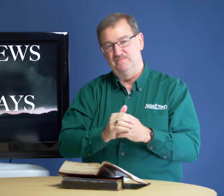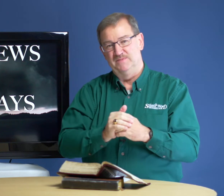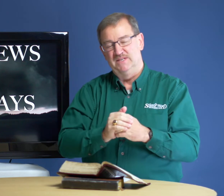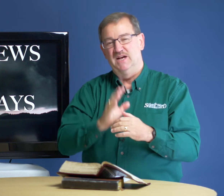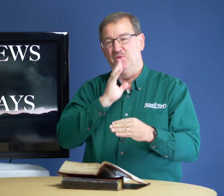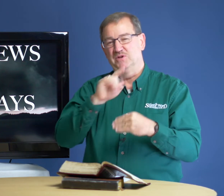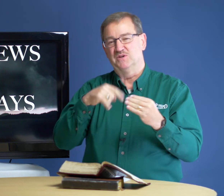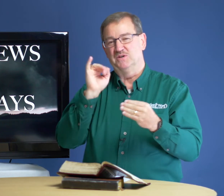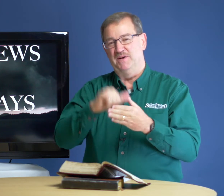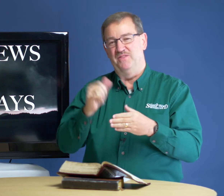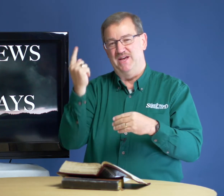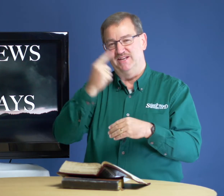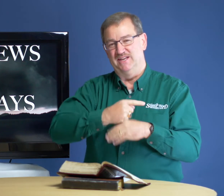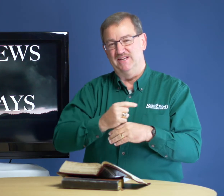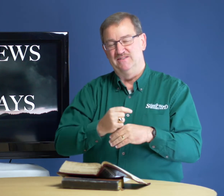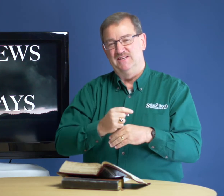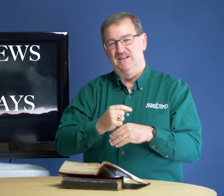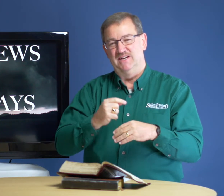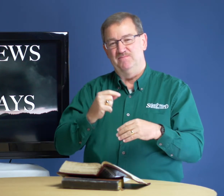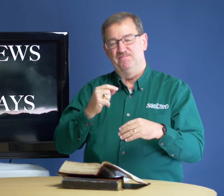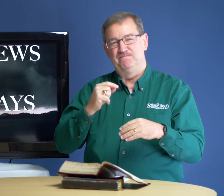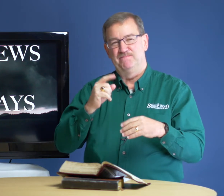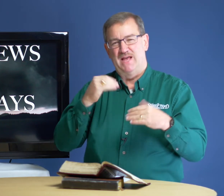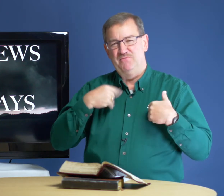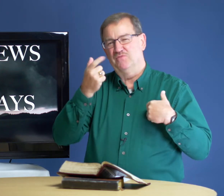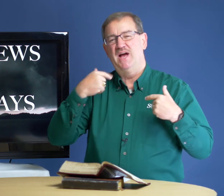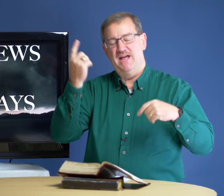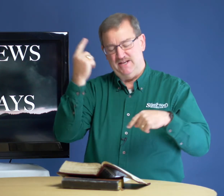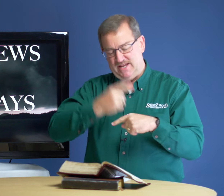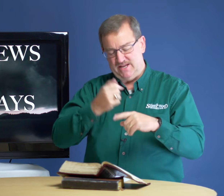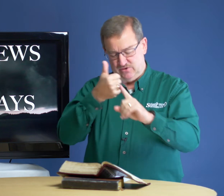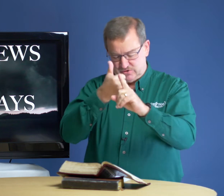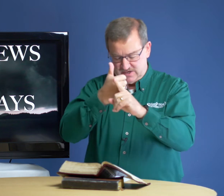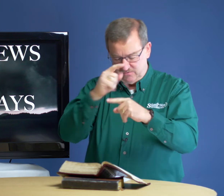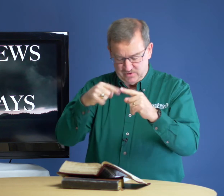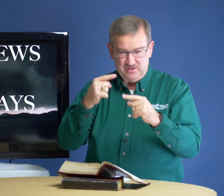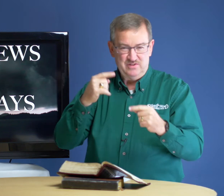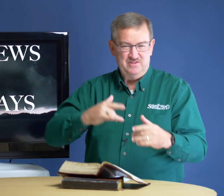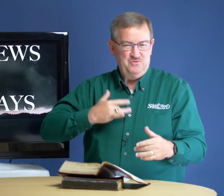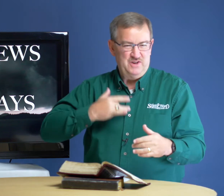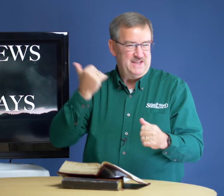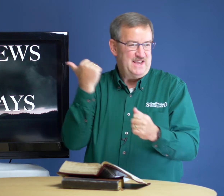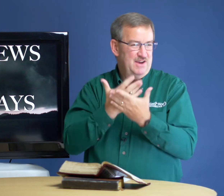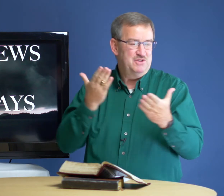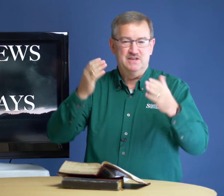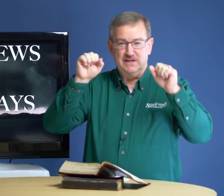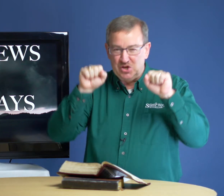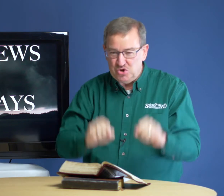I want to talk about that day. Have you ever had a day yourself when you felt like everything that could